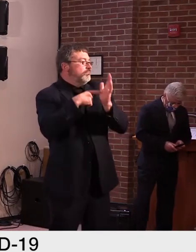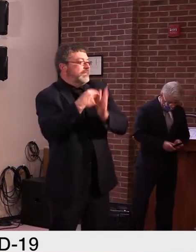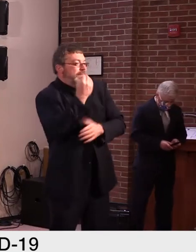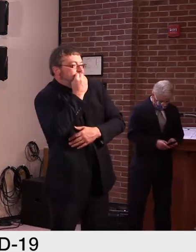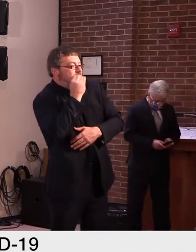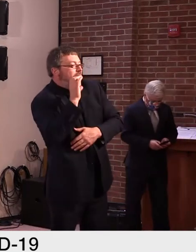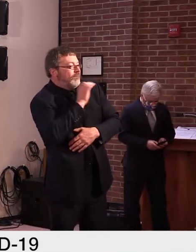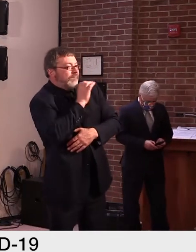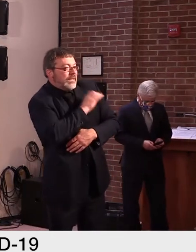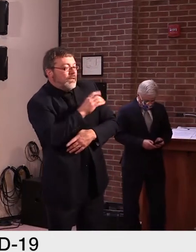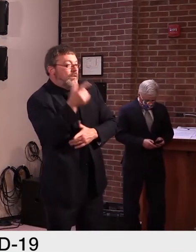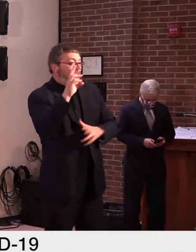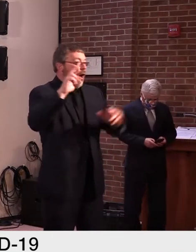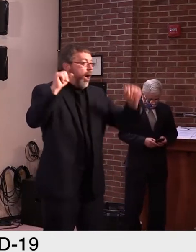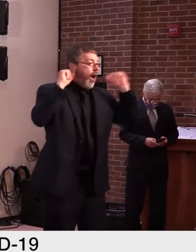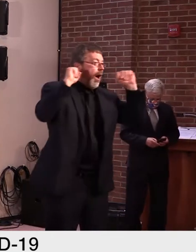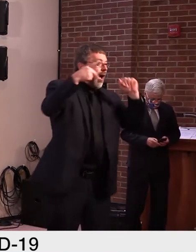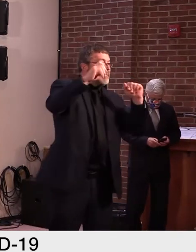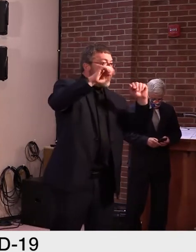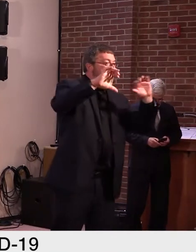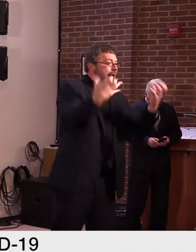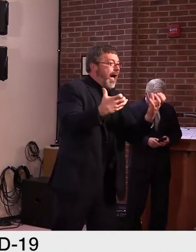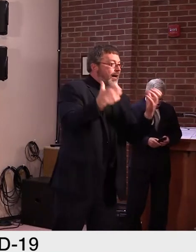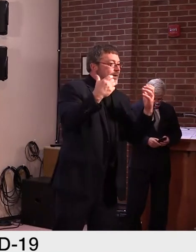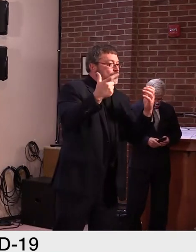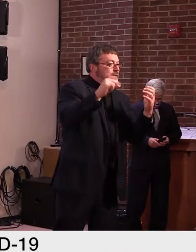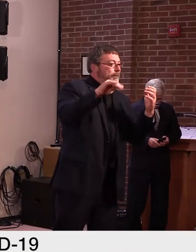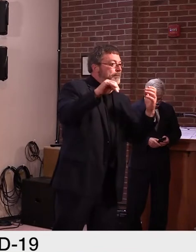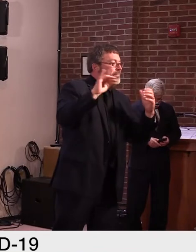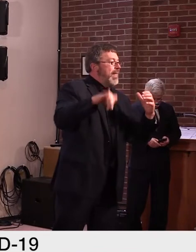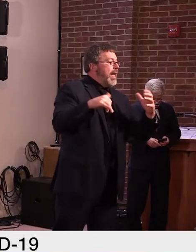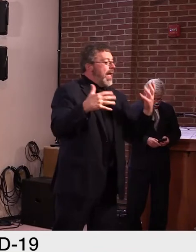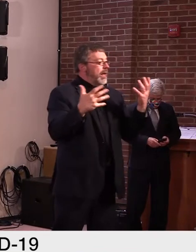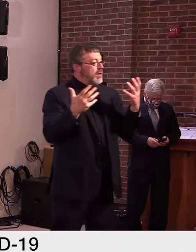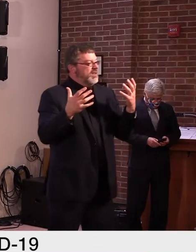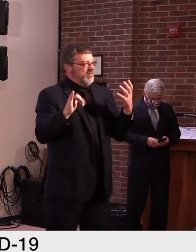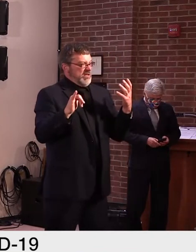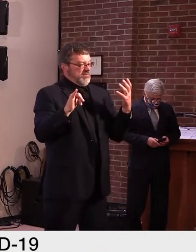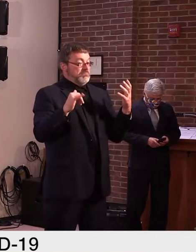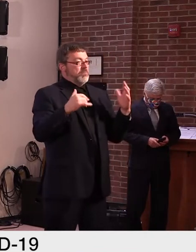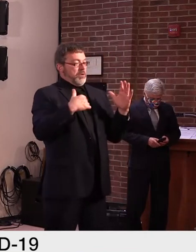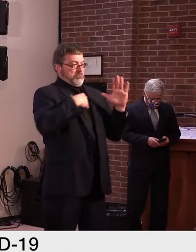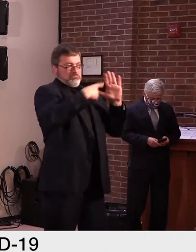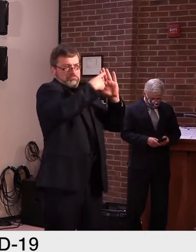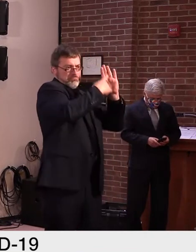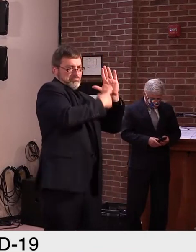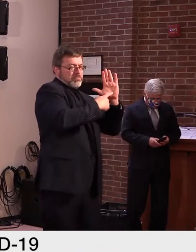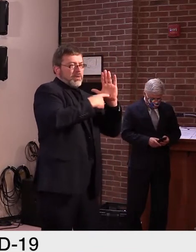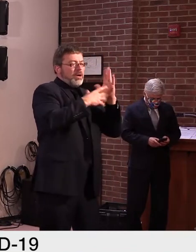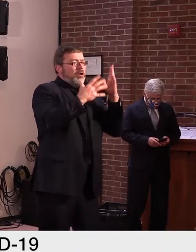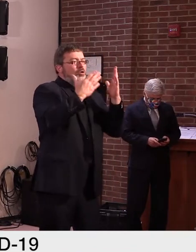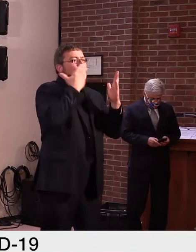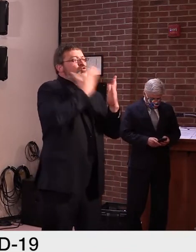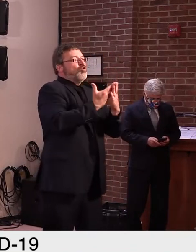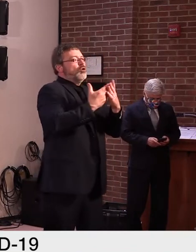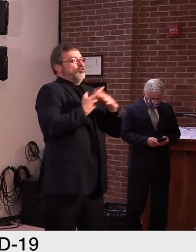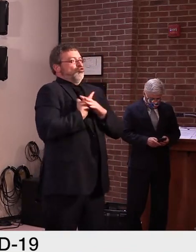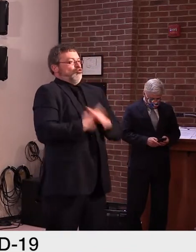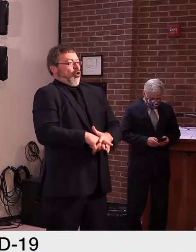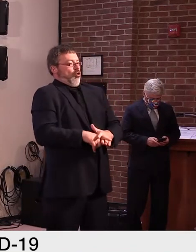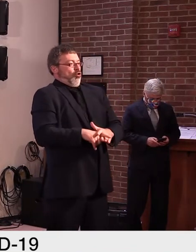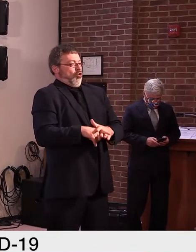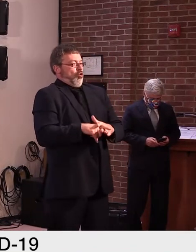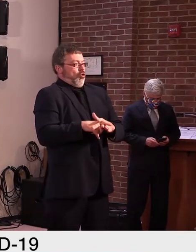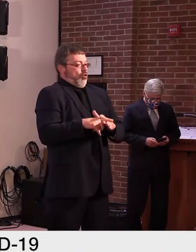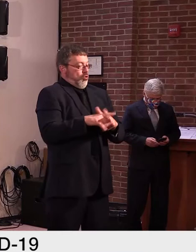of that sort. Uh, so the foundation is already laid and it's just a matter of seeing how these few weeks go. And